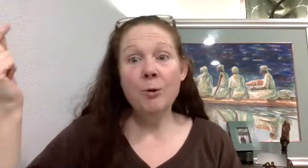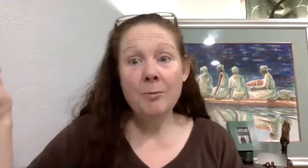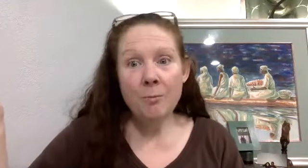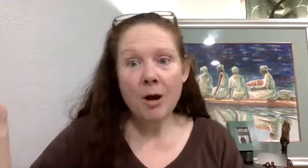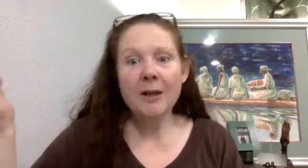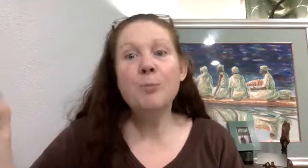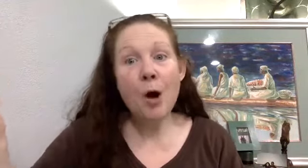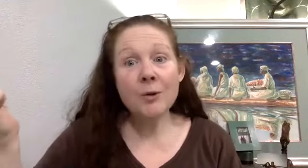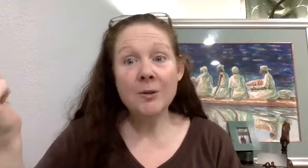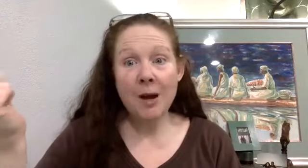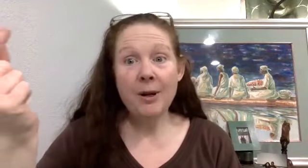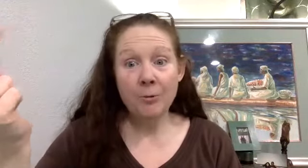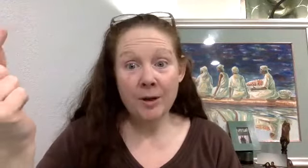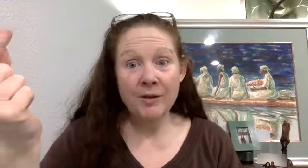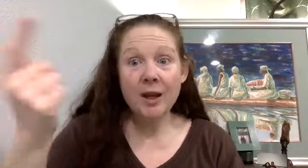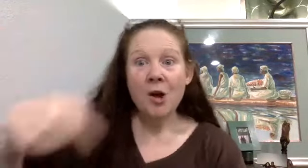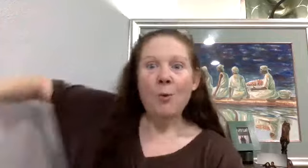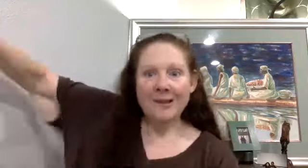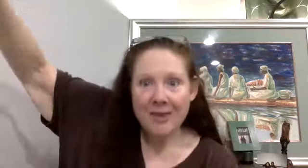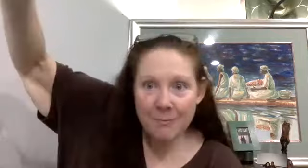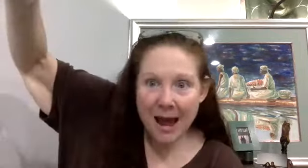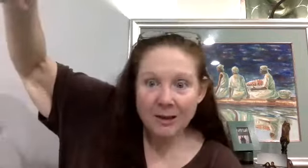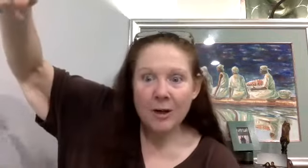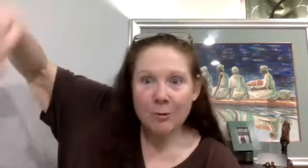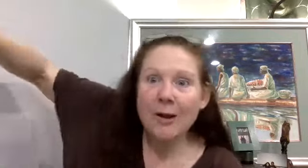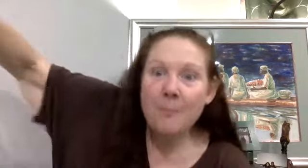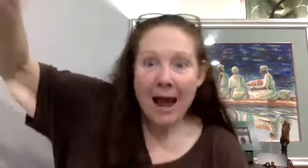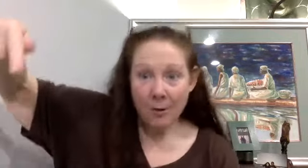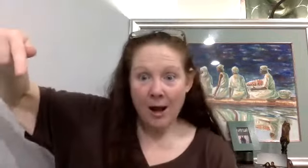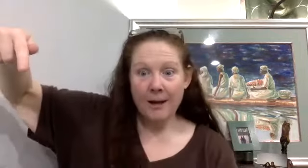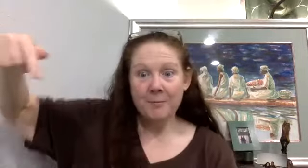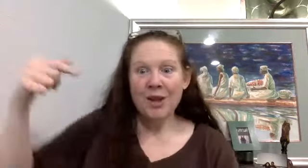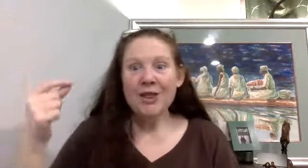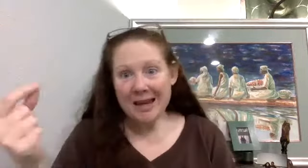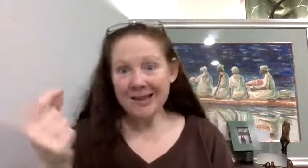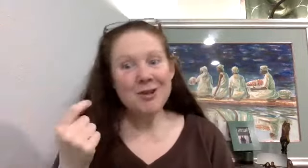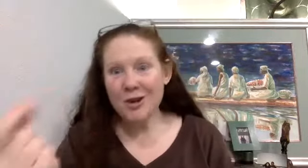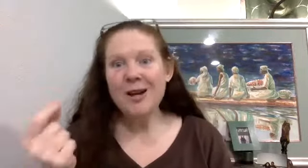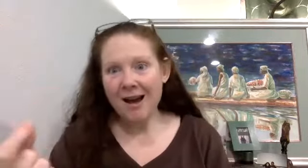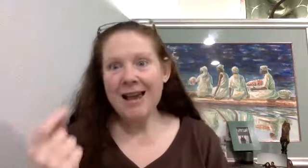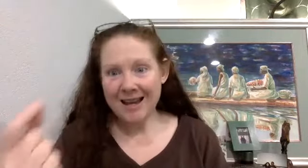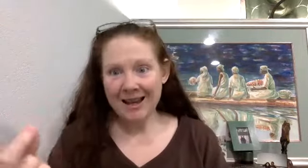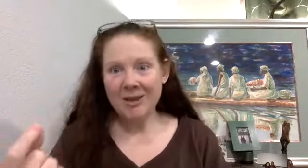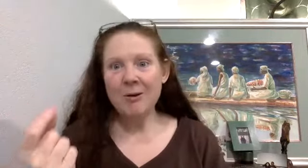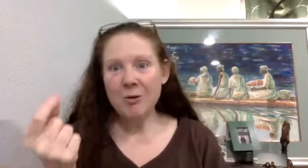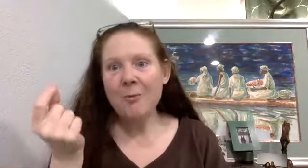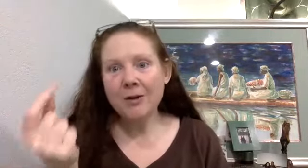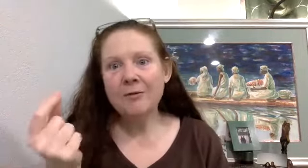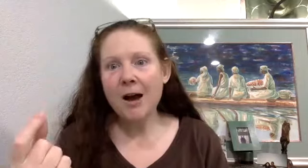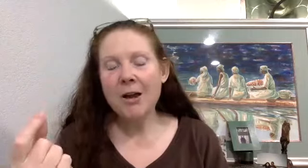exposed to somebody really sick. We send them back to around the back way. These, you and I, again, the amount of value, if